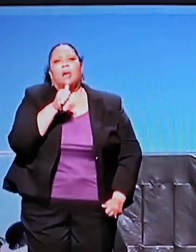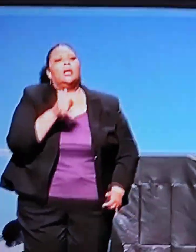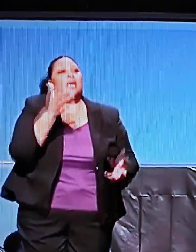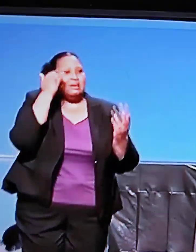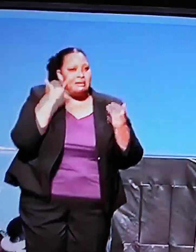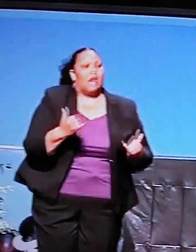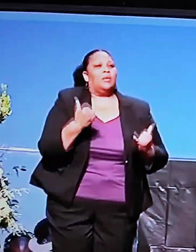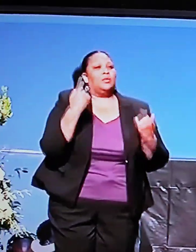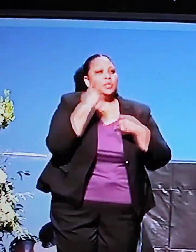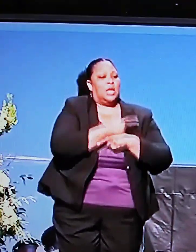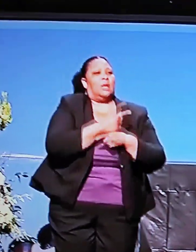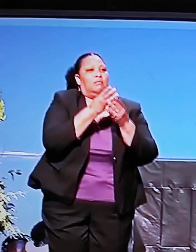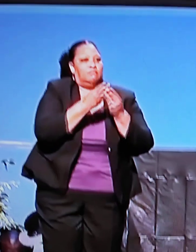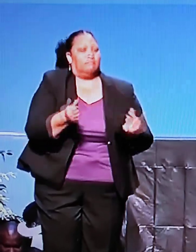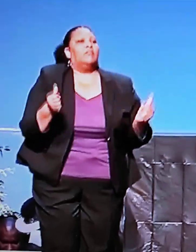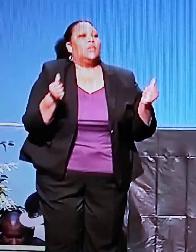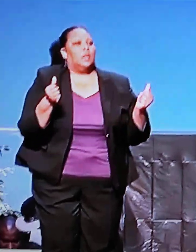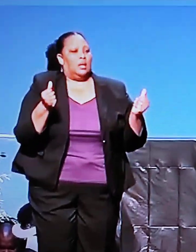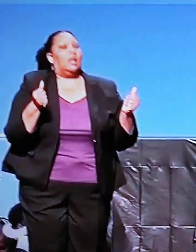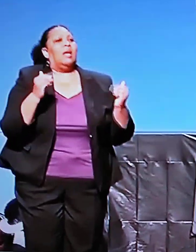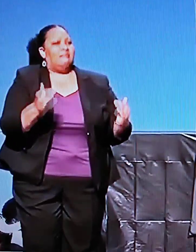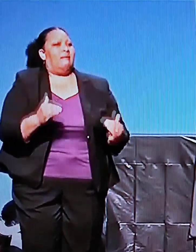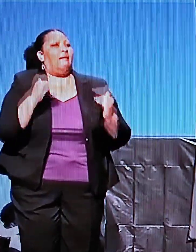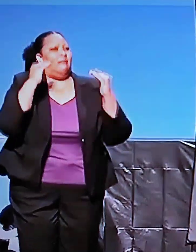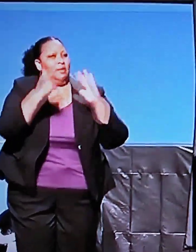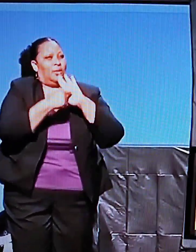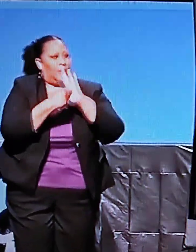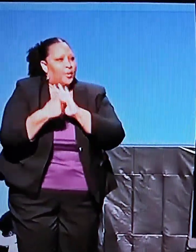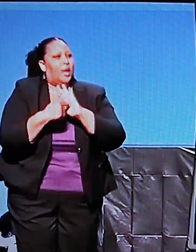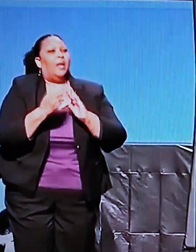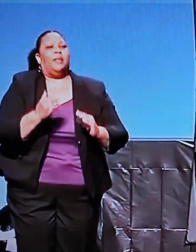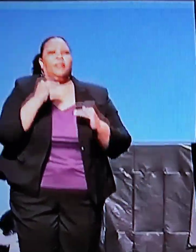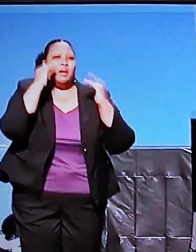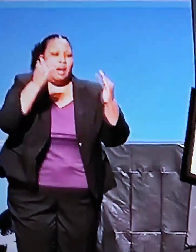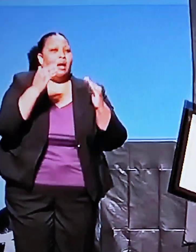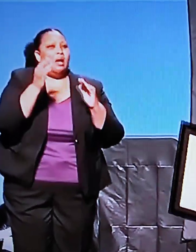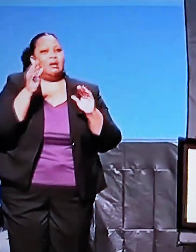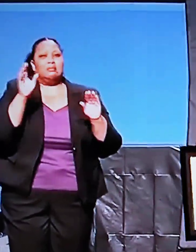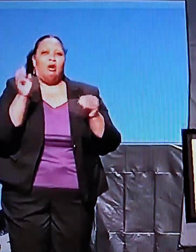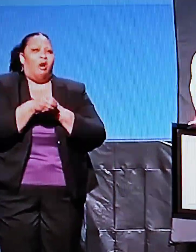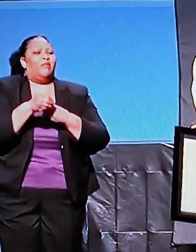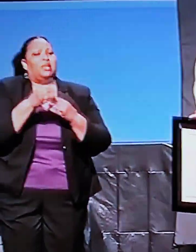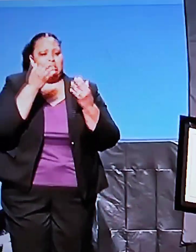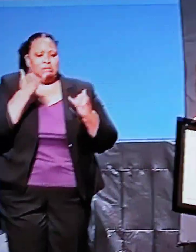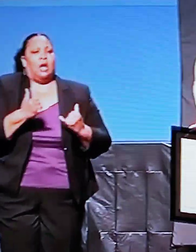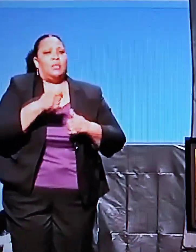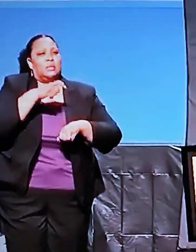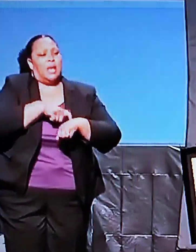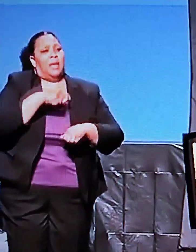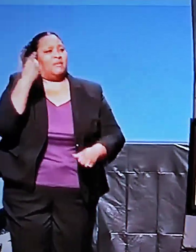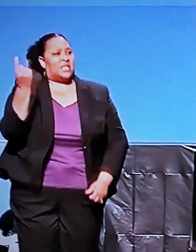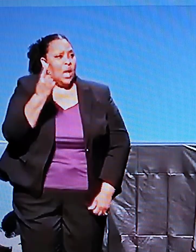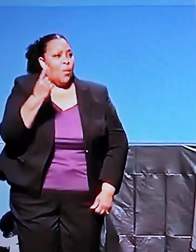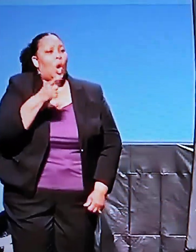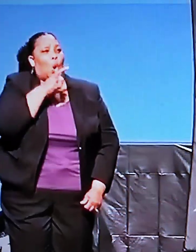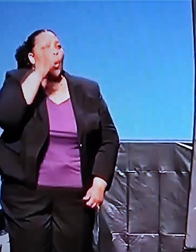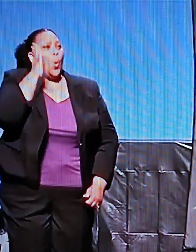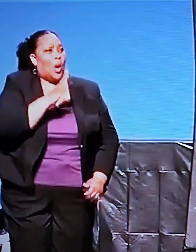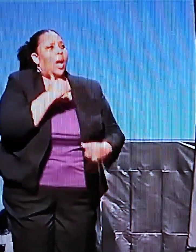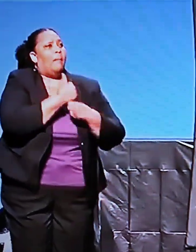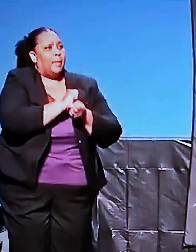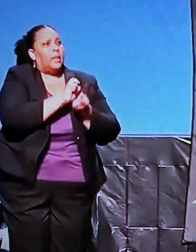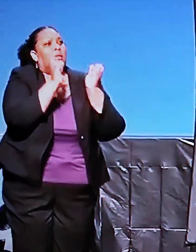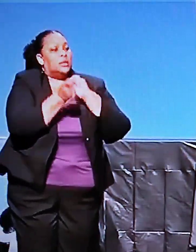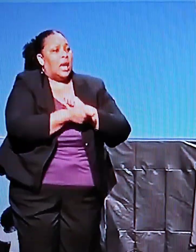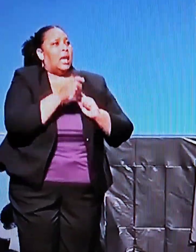for a Department of Reconciliation in the highest land, the highest office. It's time to have someone who's going to make